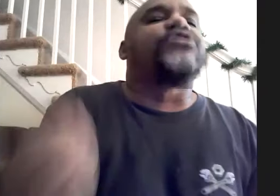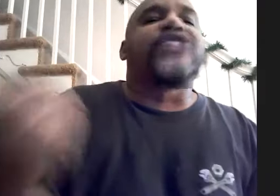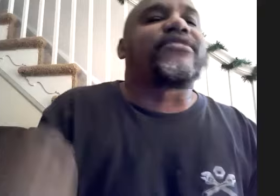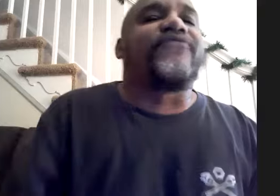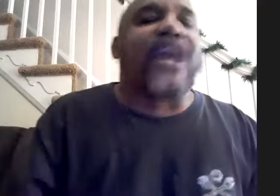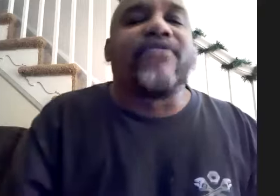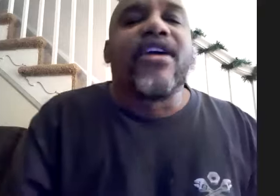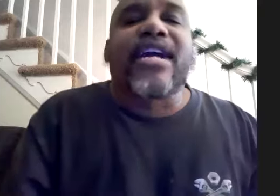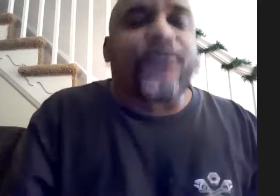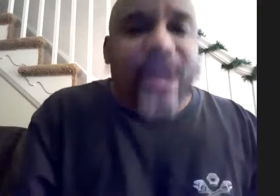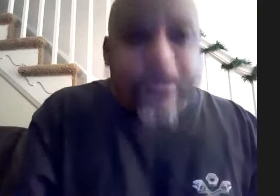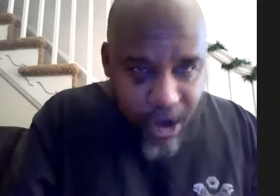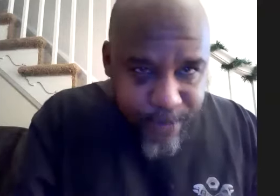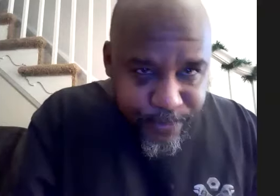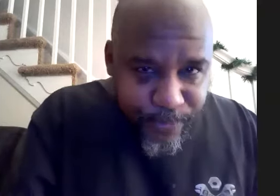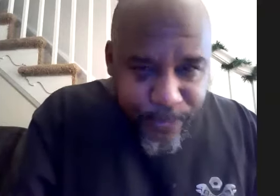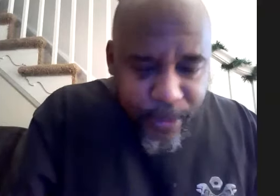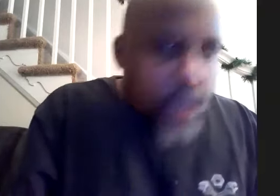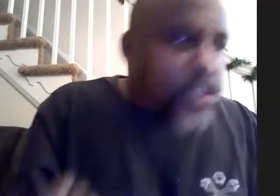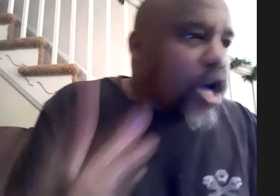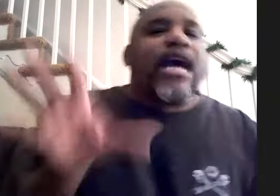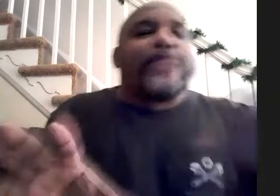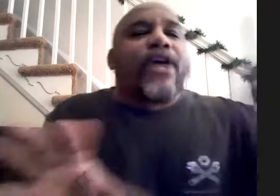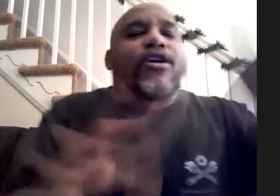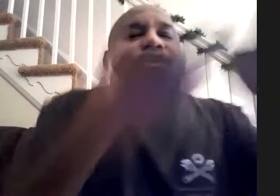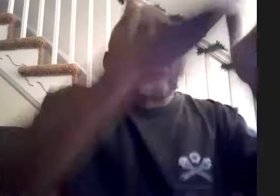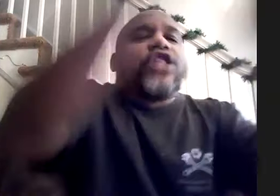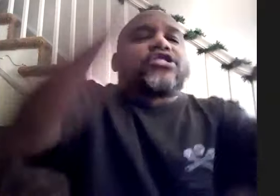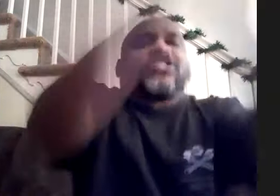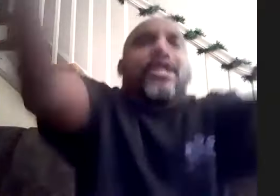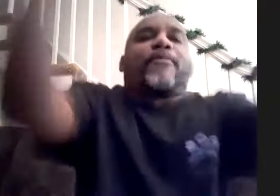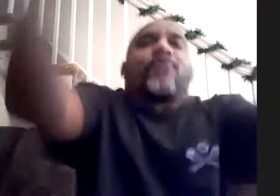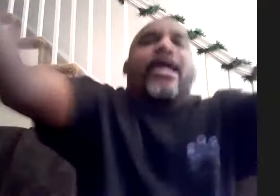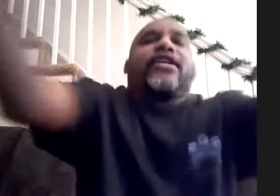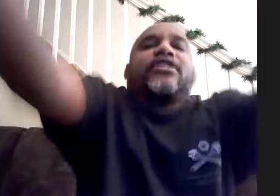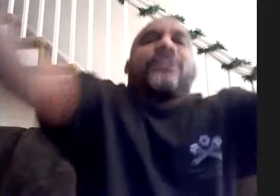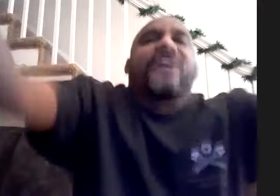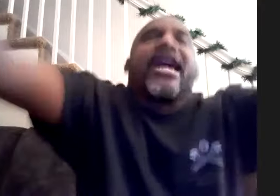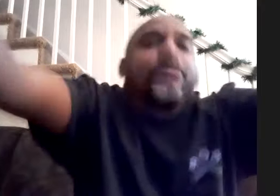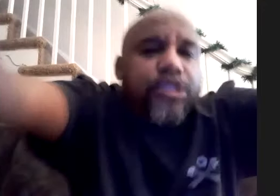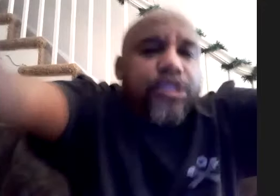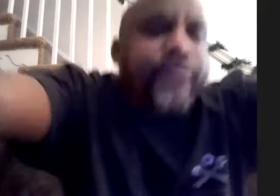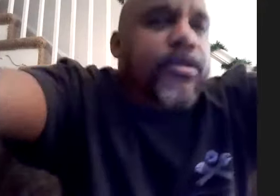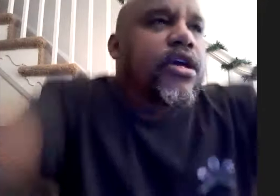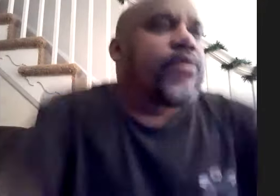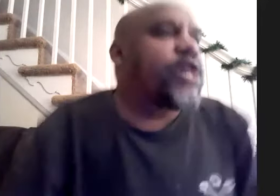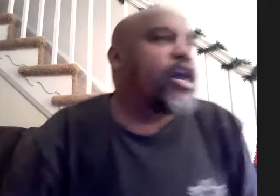jackson five got him freddie parent so that didn't help their cause to separate the camps because